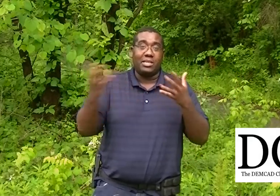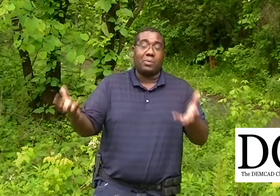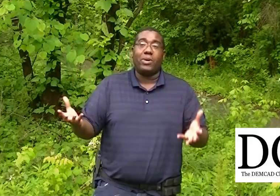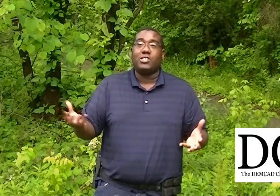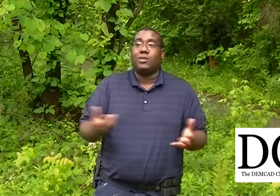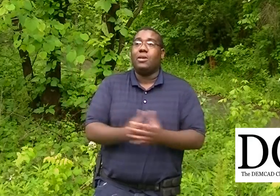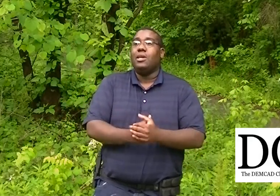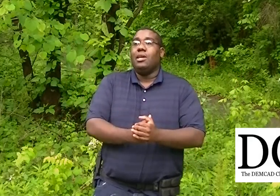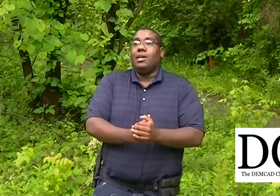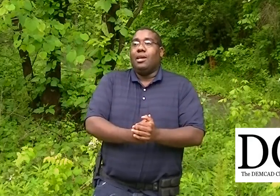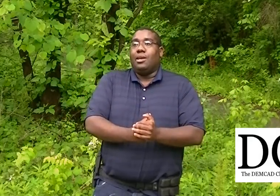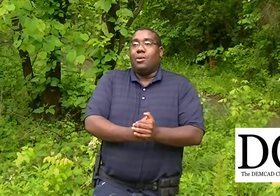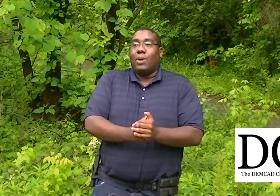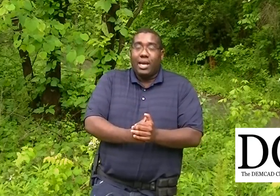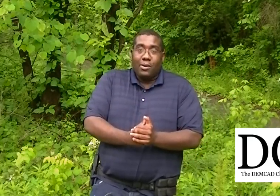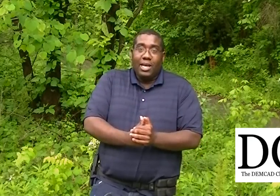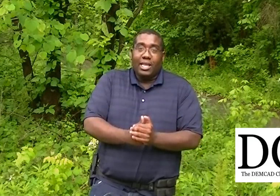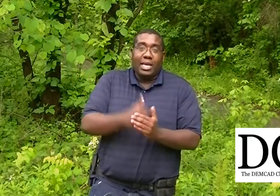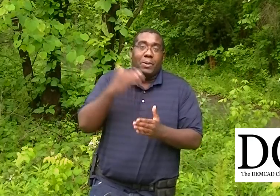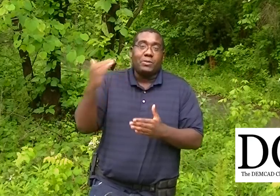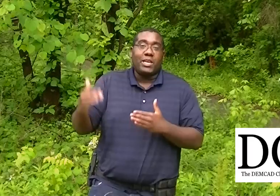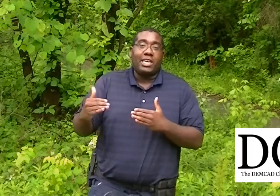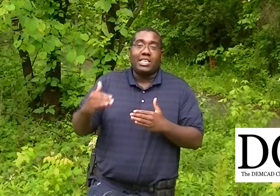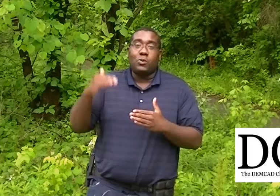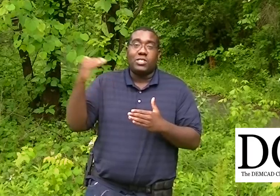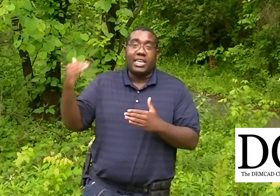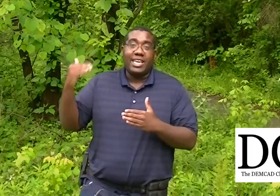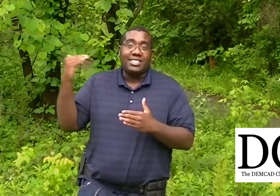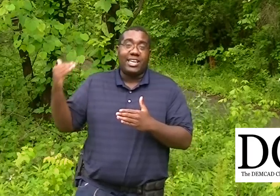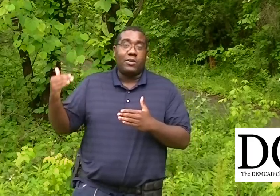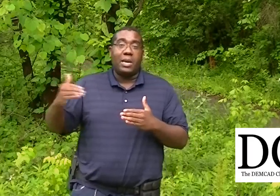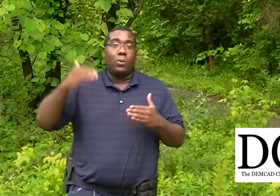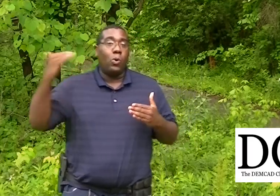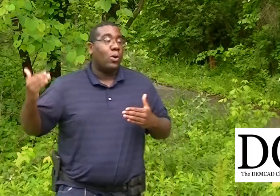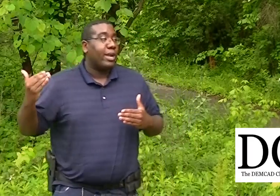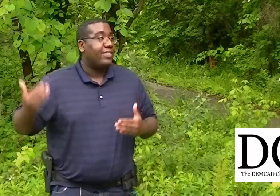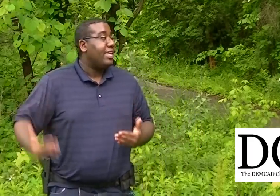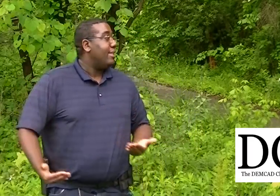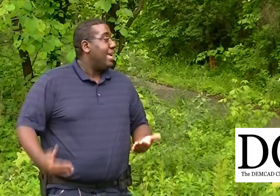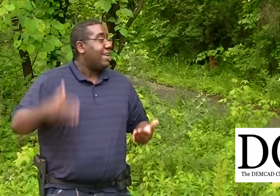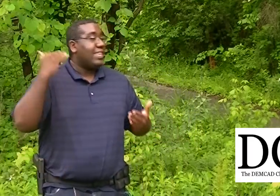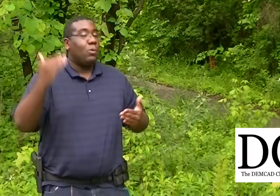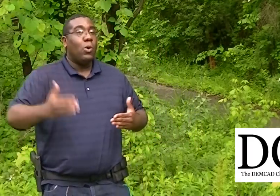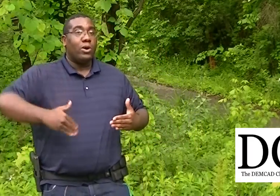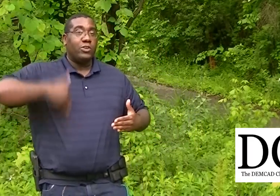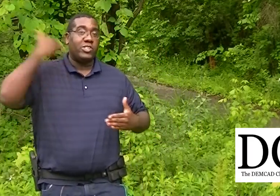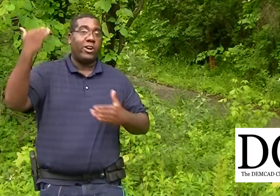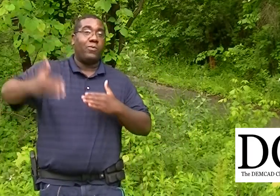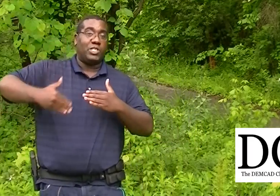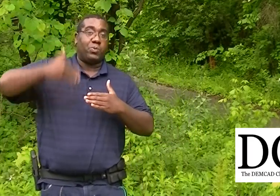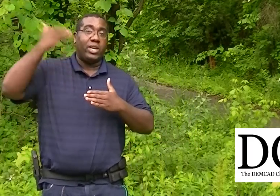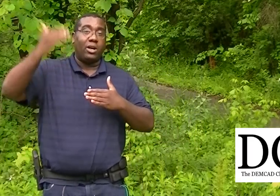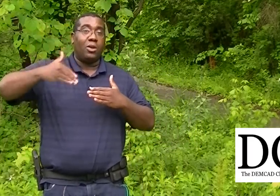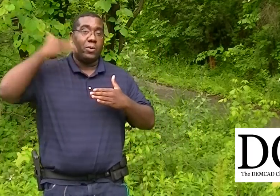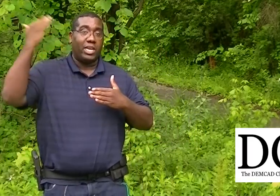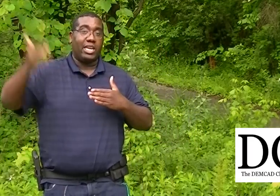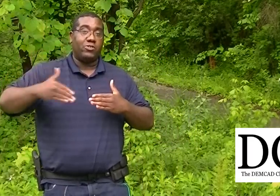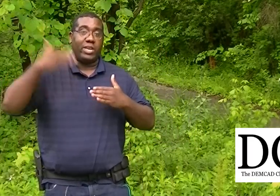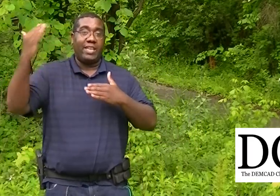like a depression. Well, a lot of people speculate that towards the end of that cycle, you have a war. And then after that war, you start off with spring all over again. You sort of have